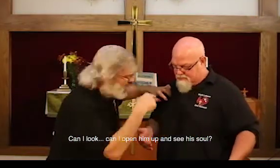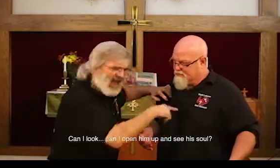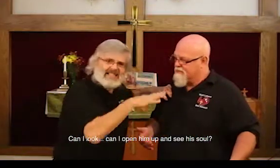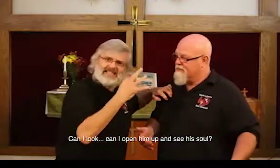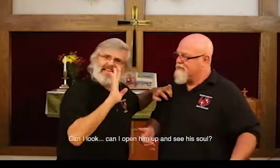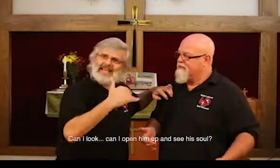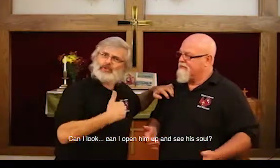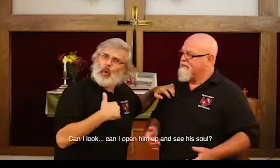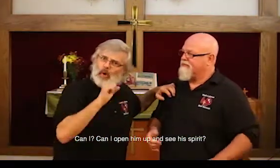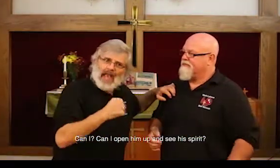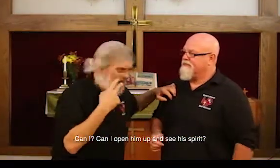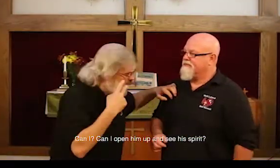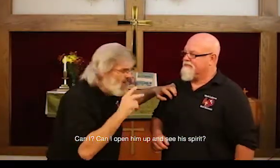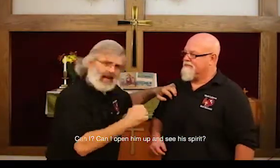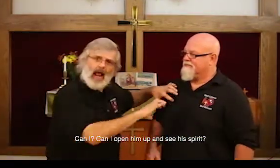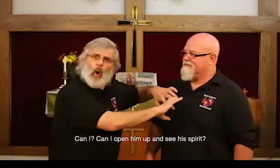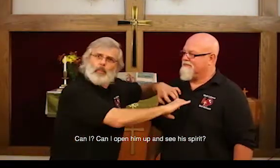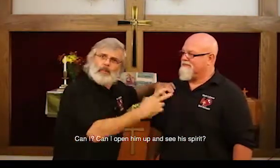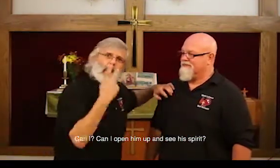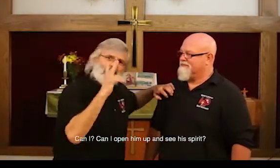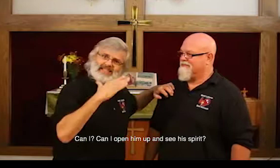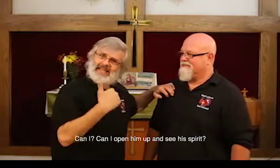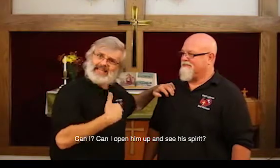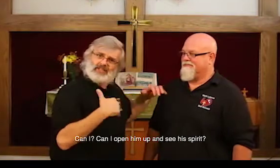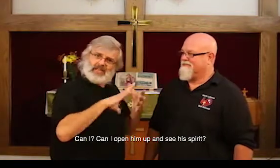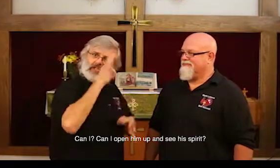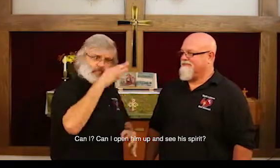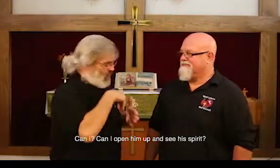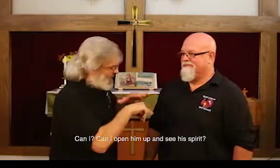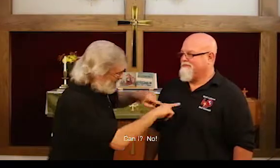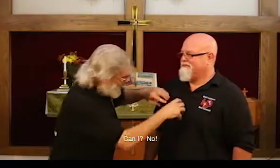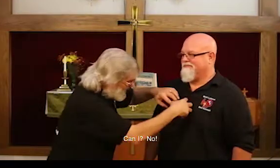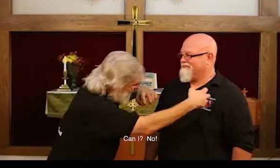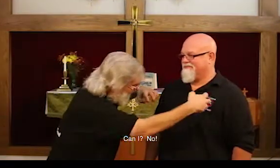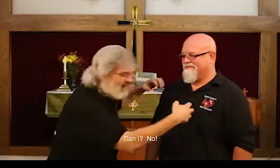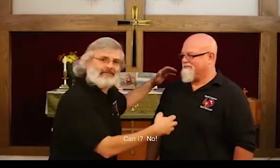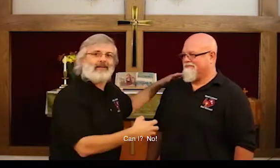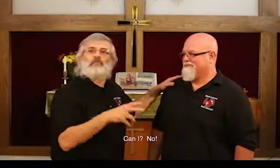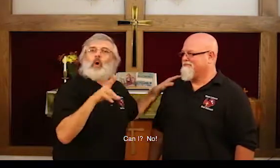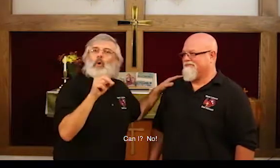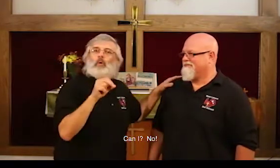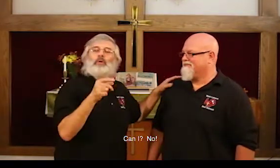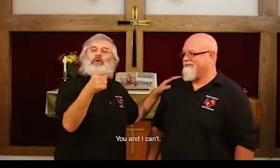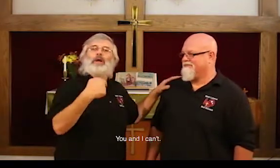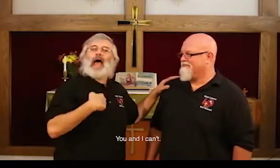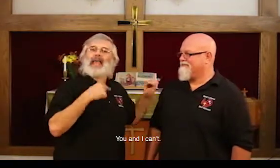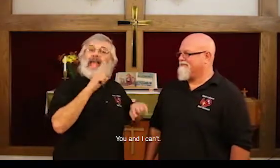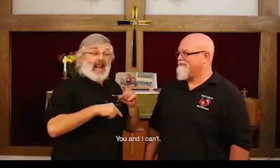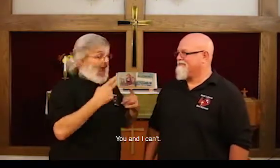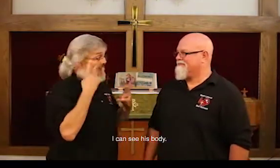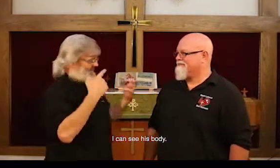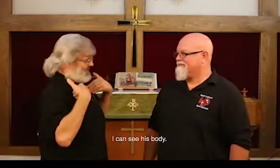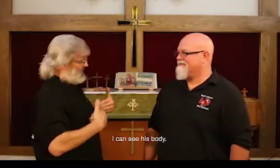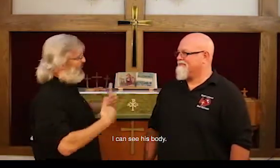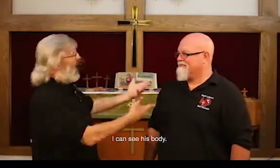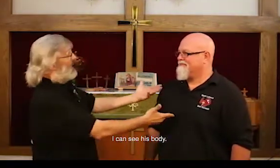and see his soul, can I, can I open him up, and see his spirit in there, can, no, you and I can't, I can see his body,